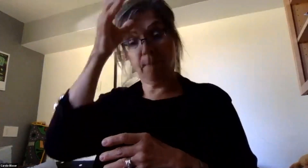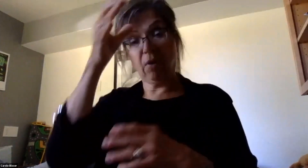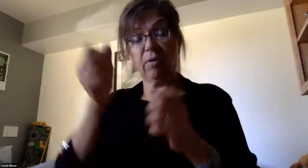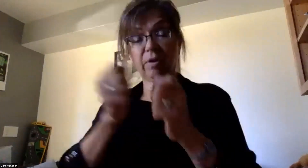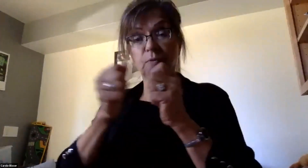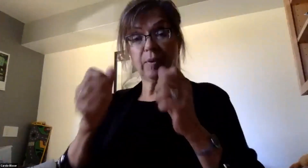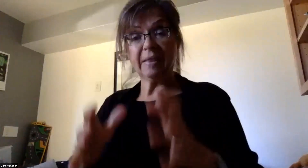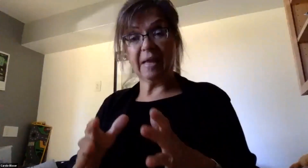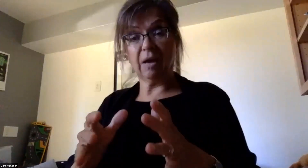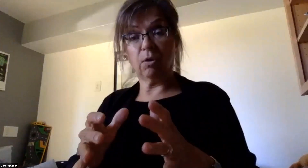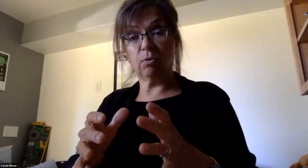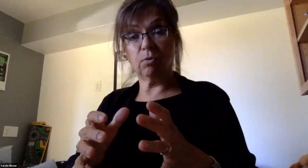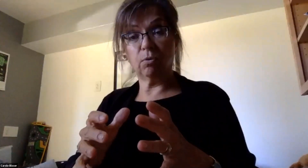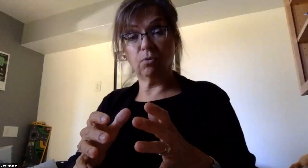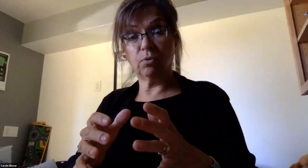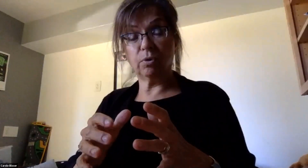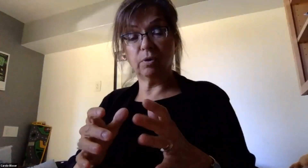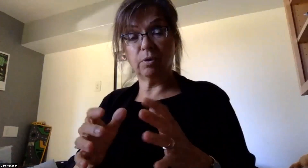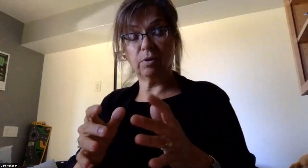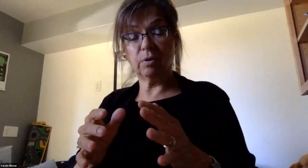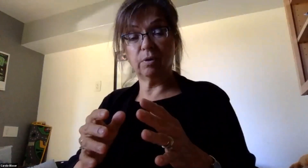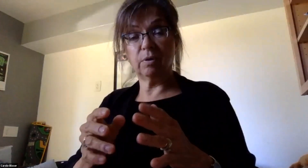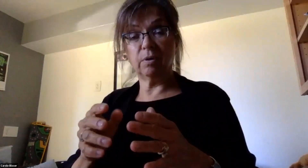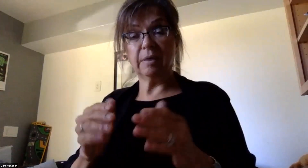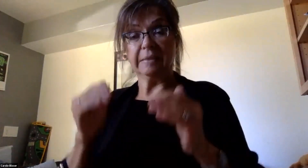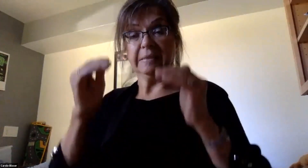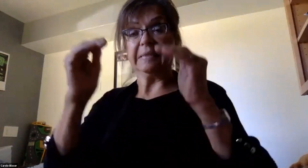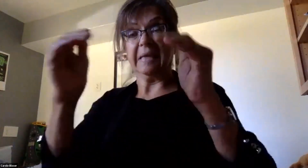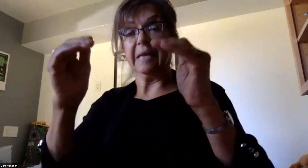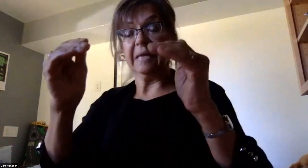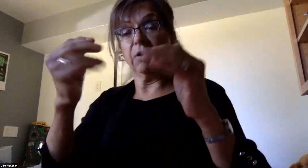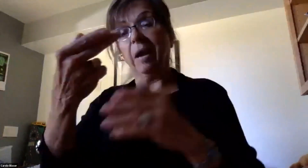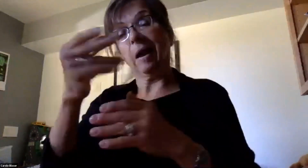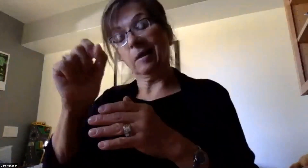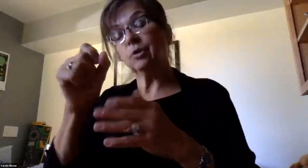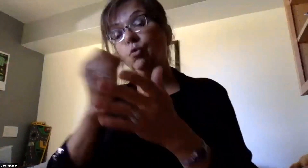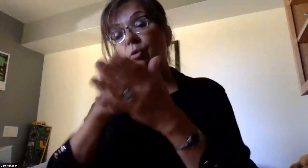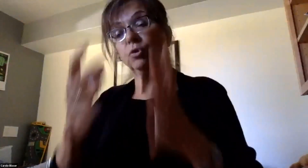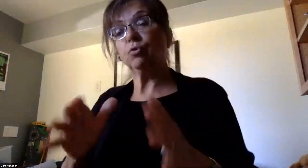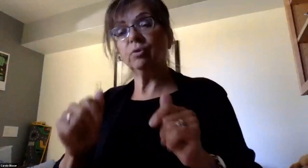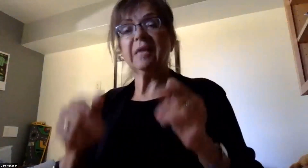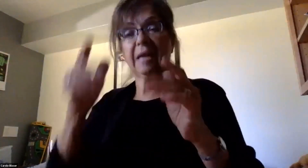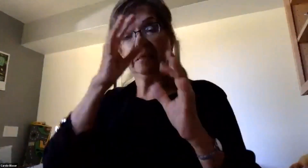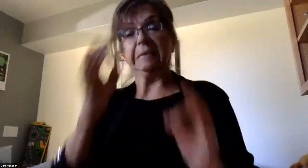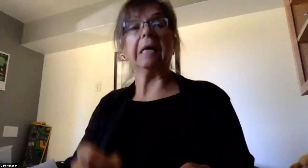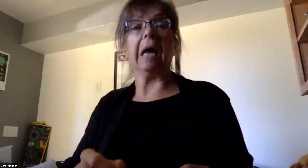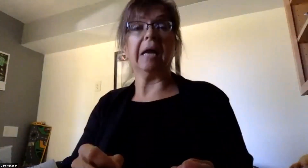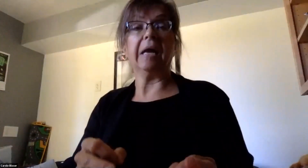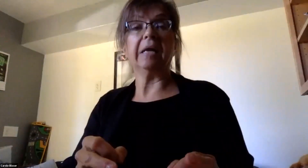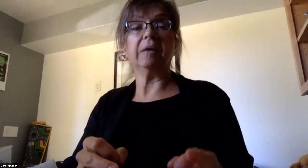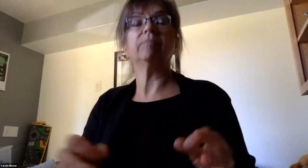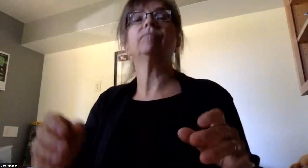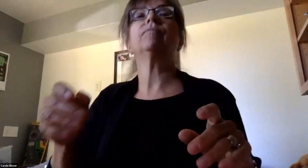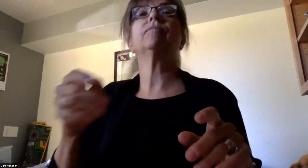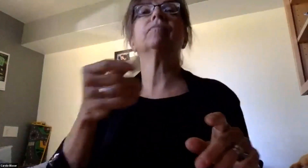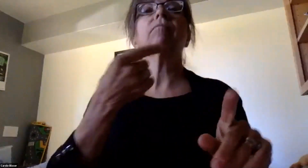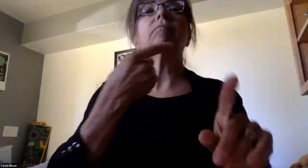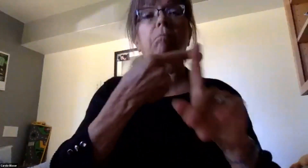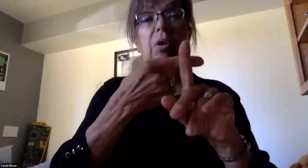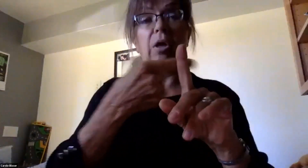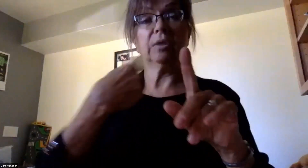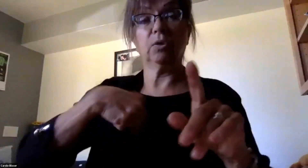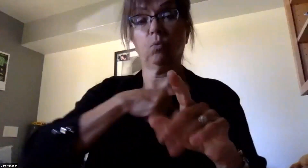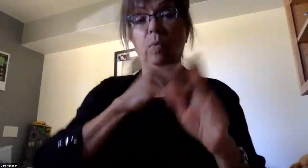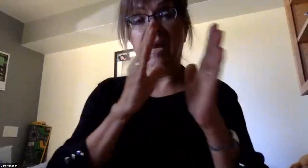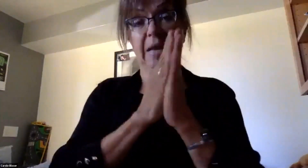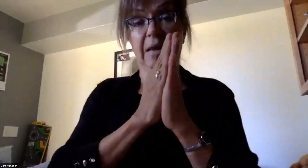secondary students can choose what segment they want to be a part of. So in addition, we ask that you